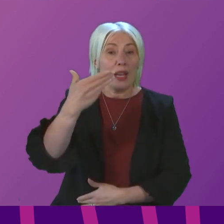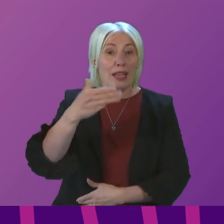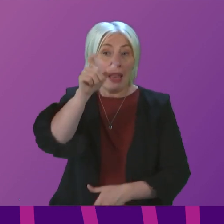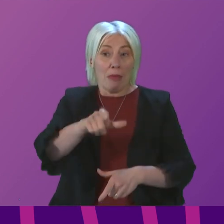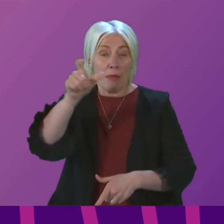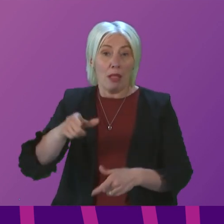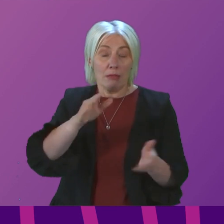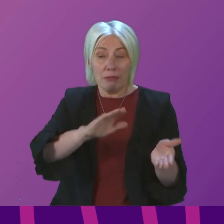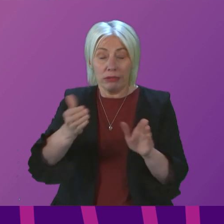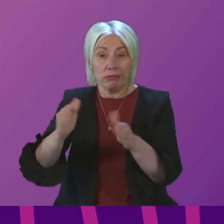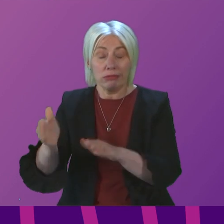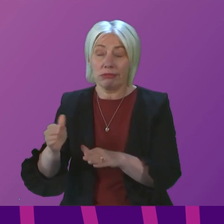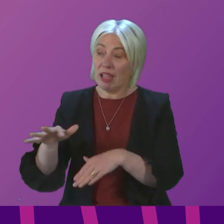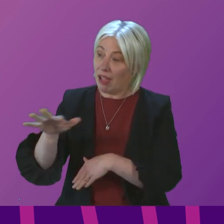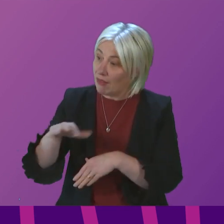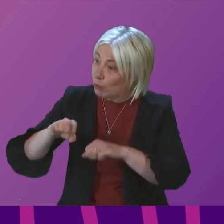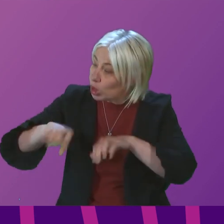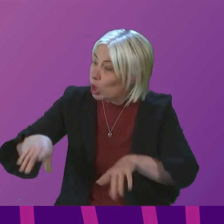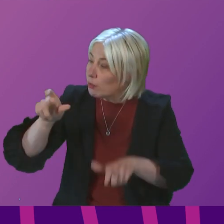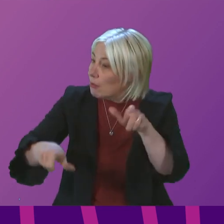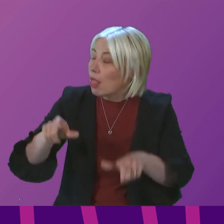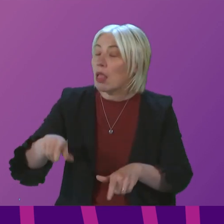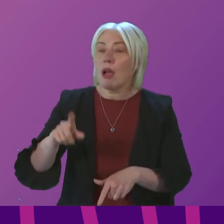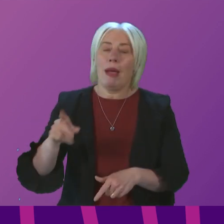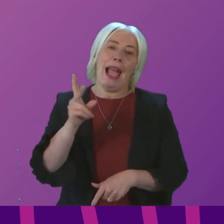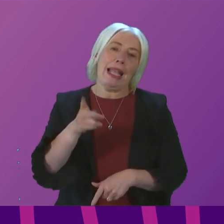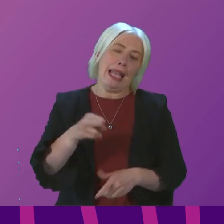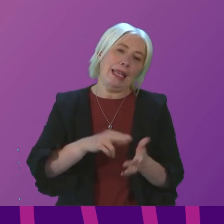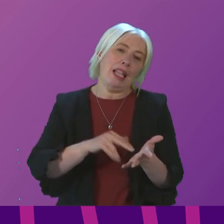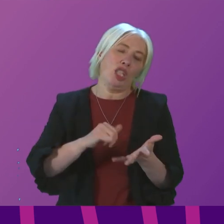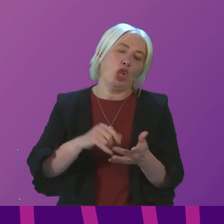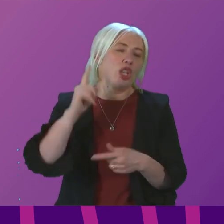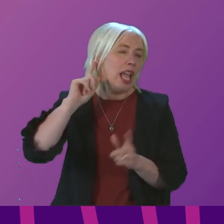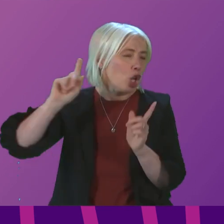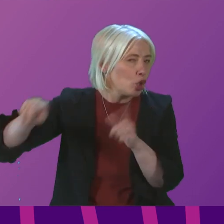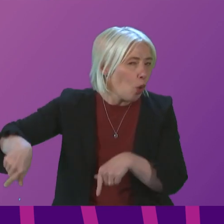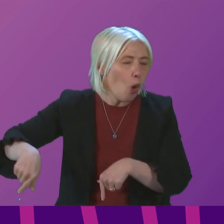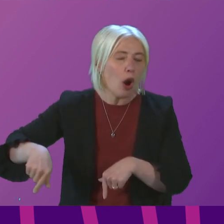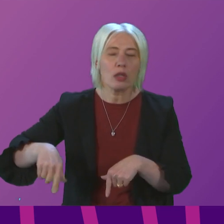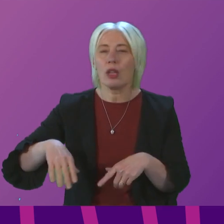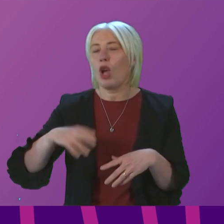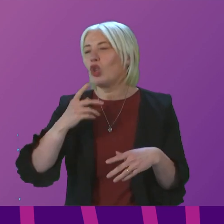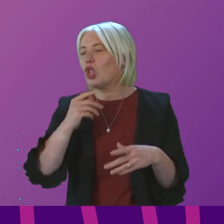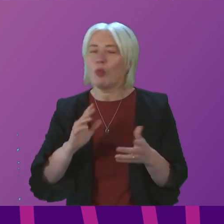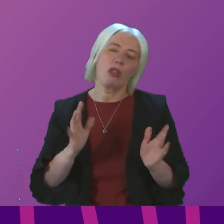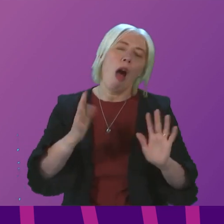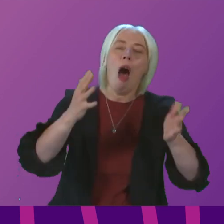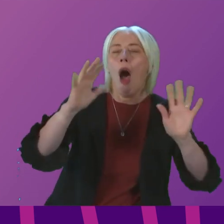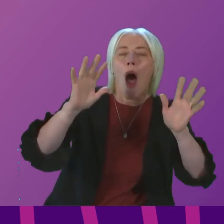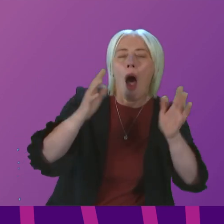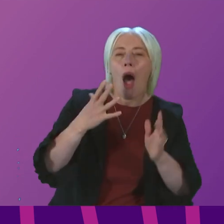and families destroyed and Nicola Sturgeon yet again ignores them to get cheap applause from her SNP